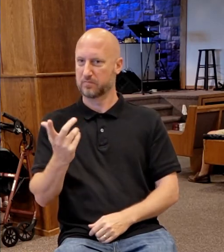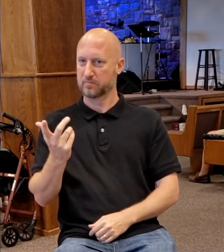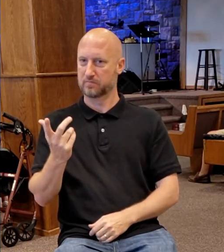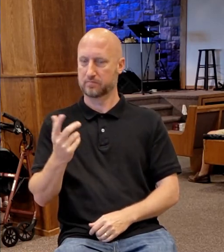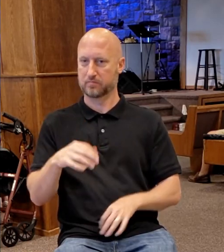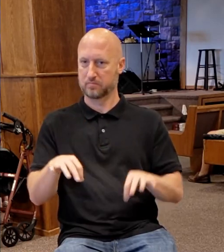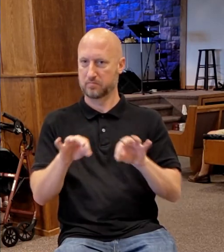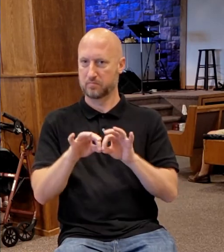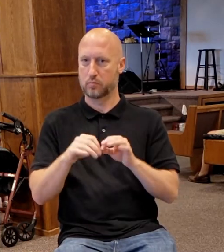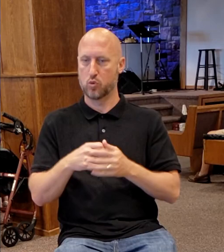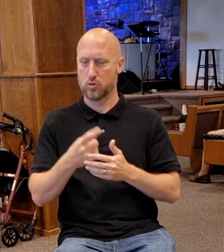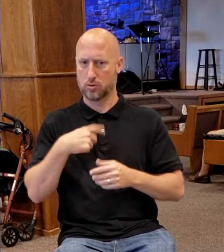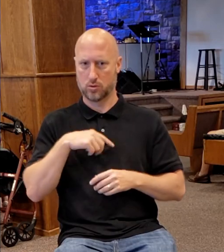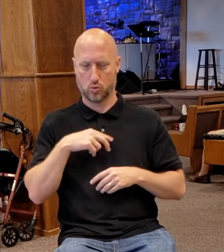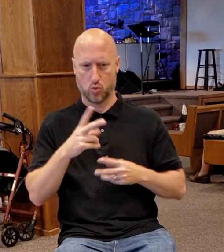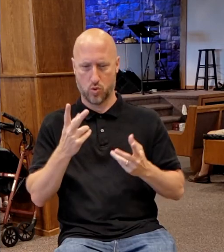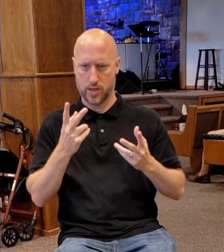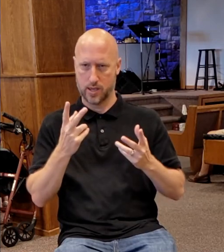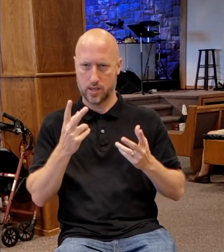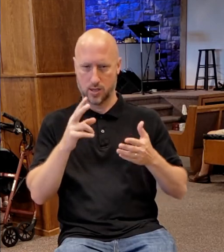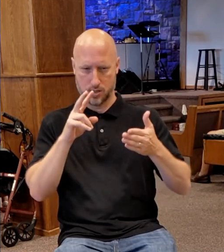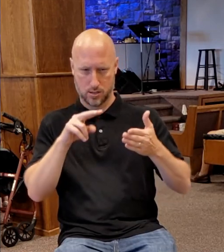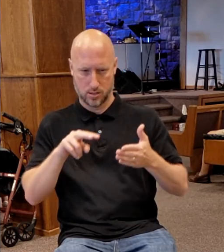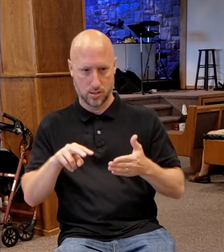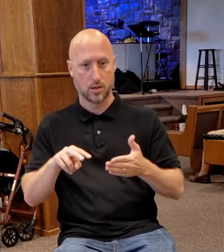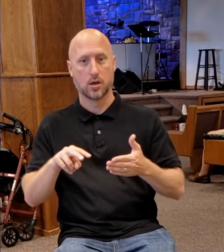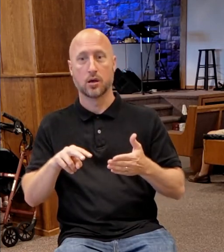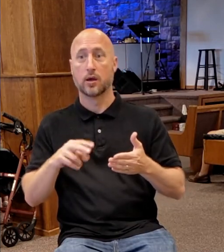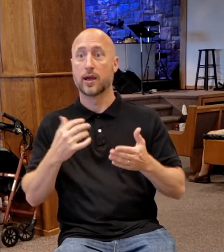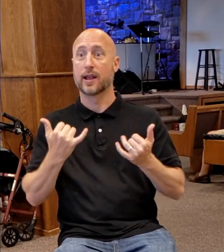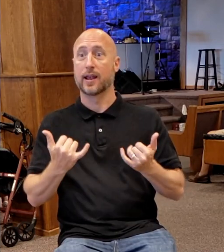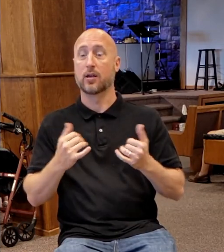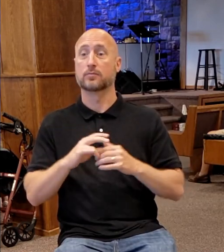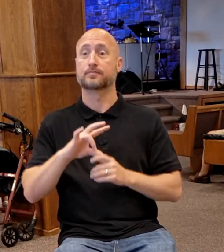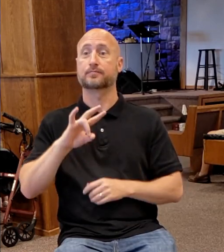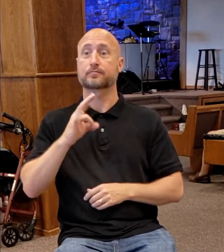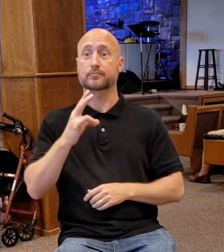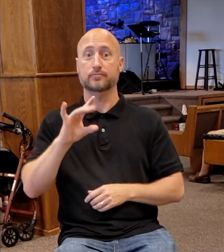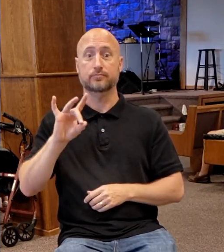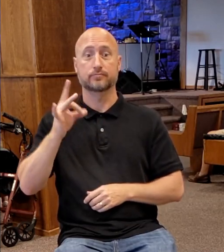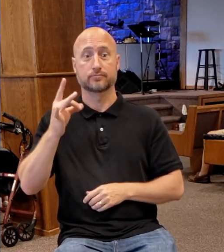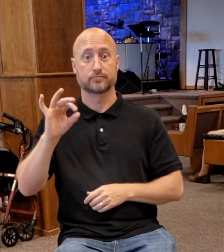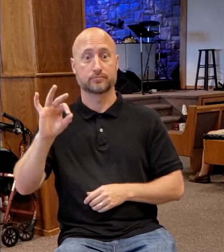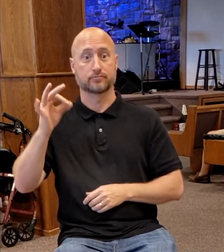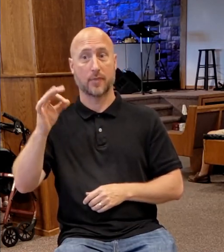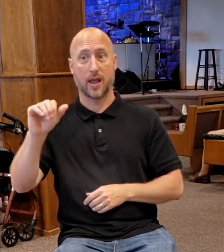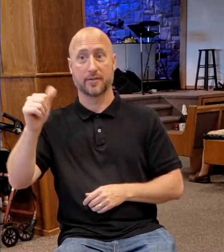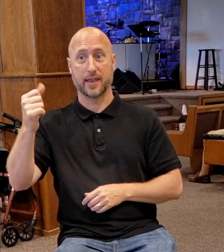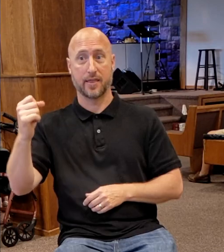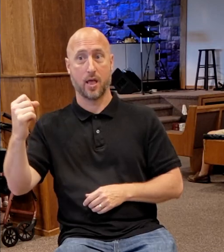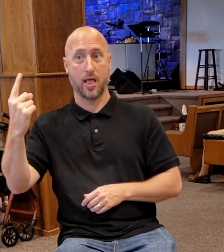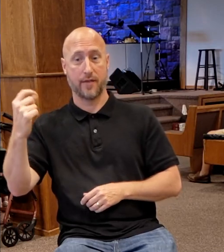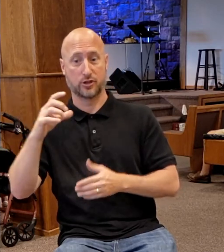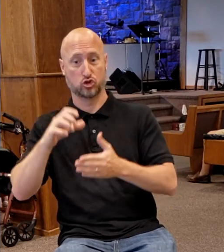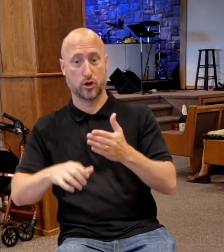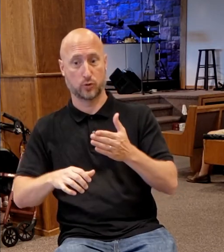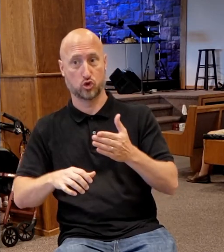us as we head now into the seventh, eighth, ninth, tenth, eleventh chapters.